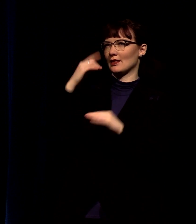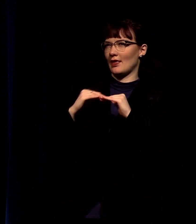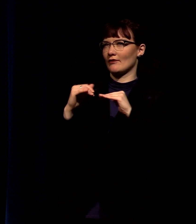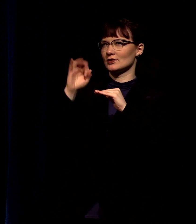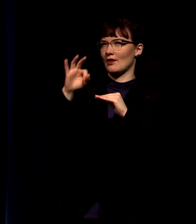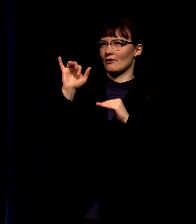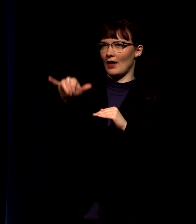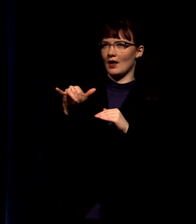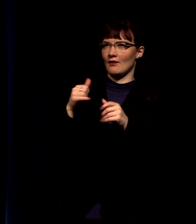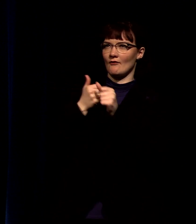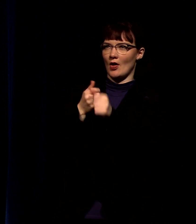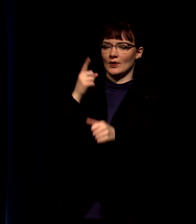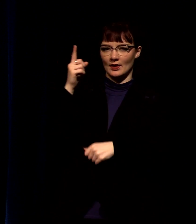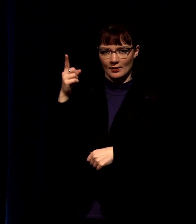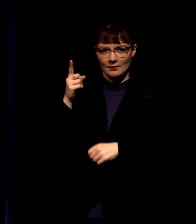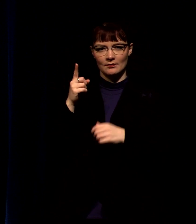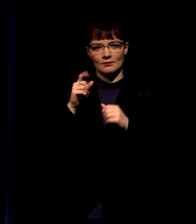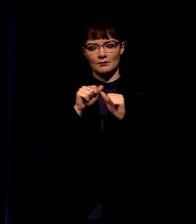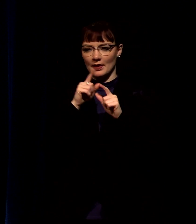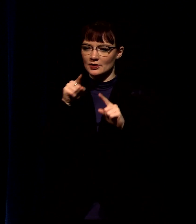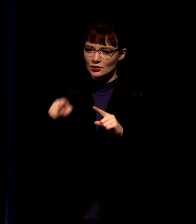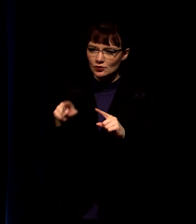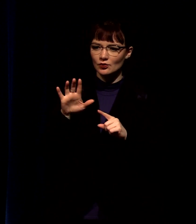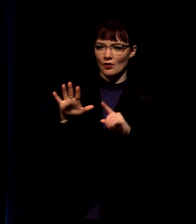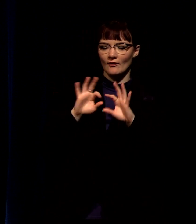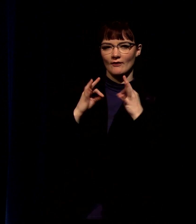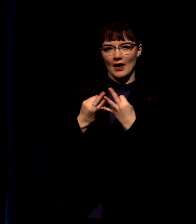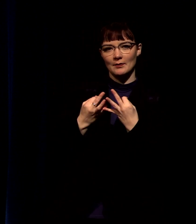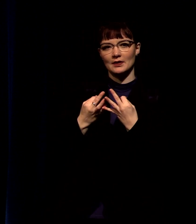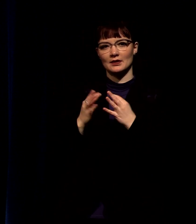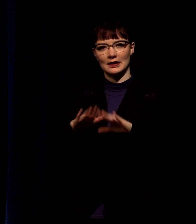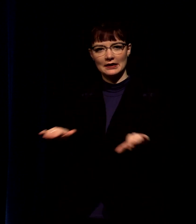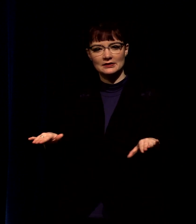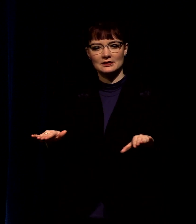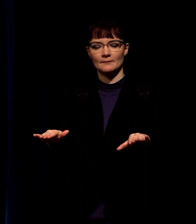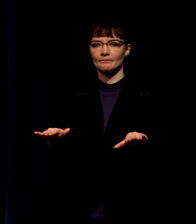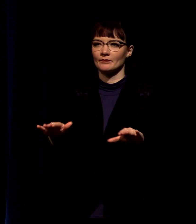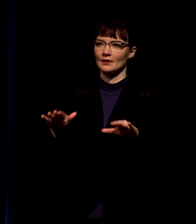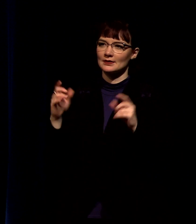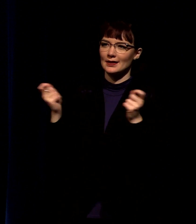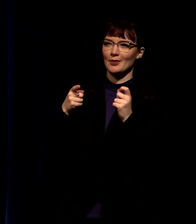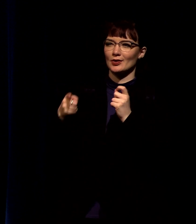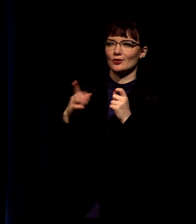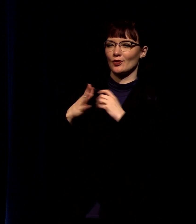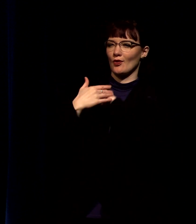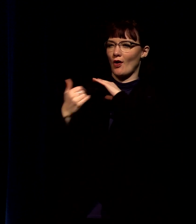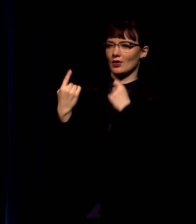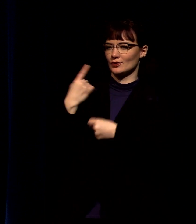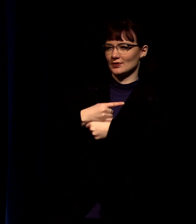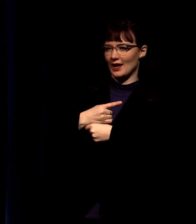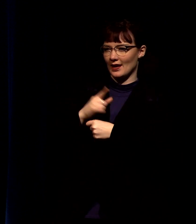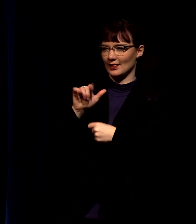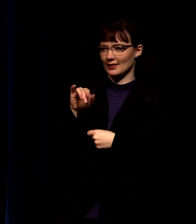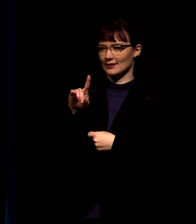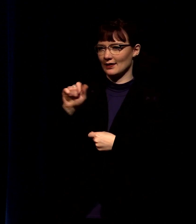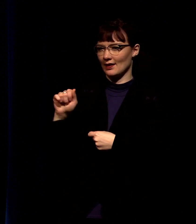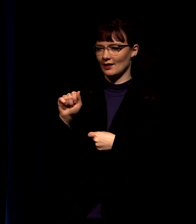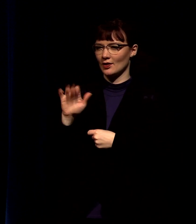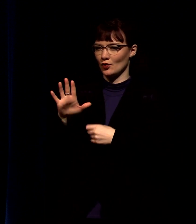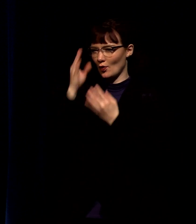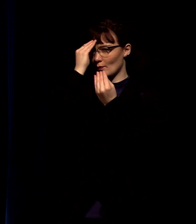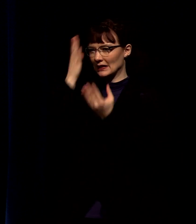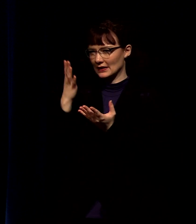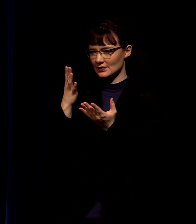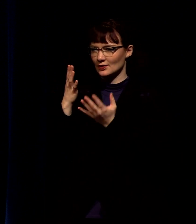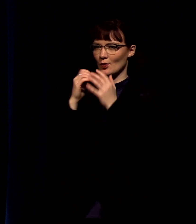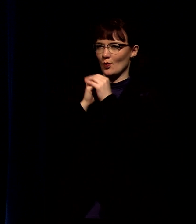paul and your children and lord we just celebrate today linda and your calling and her obedience may it be worship to you